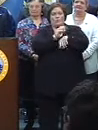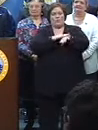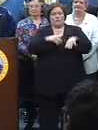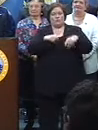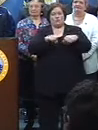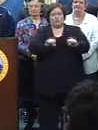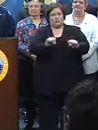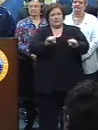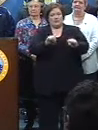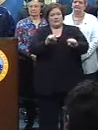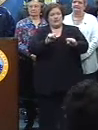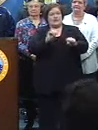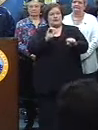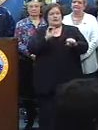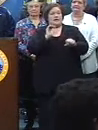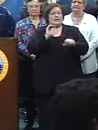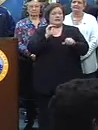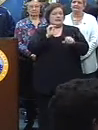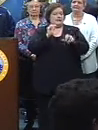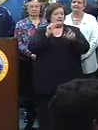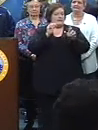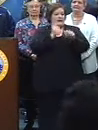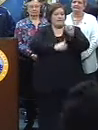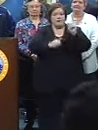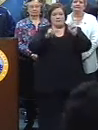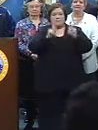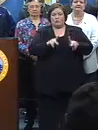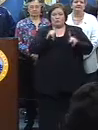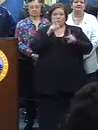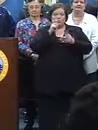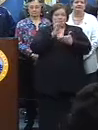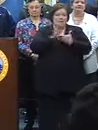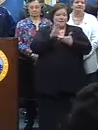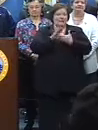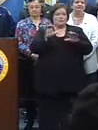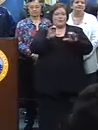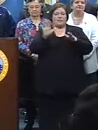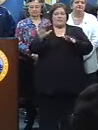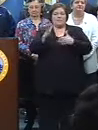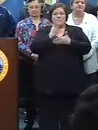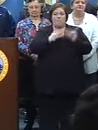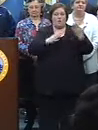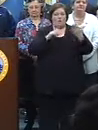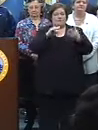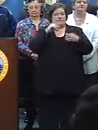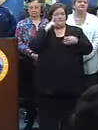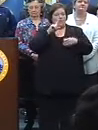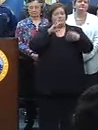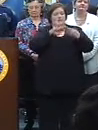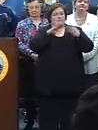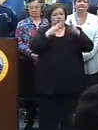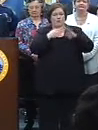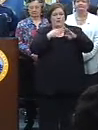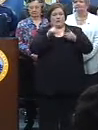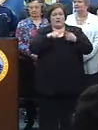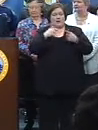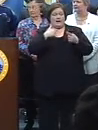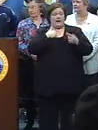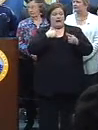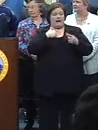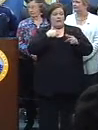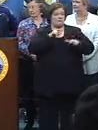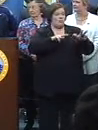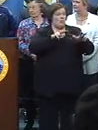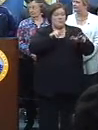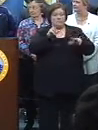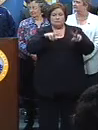this weekend, every equipment operator, every laborer, everyone who did their part, and to the community. Because as I was walking around and driving